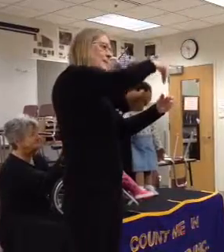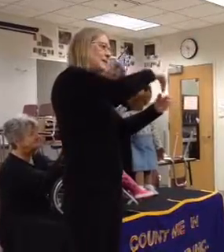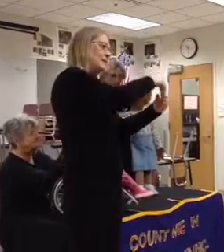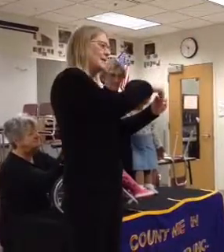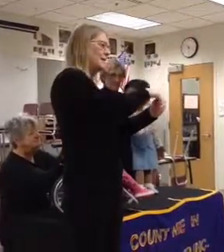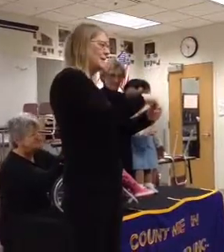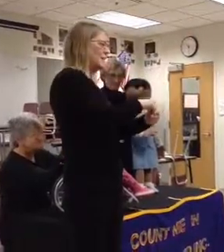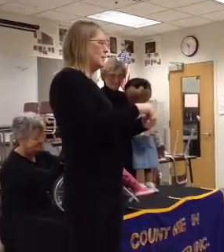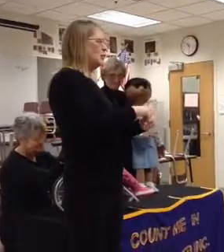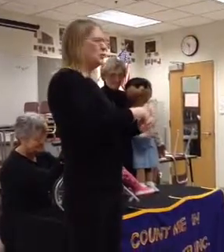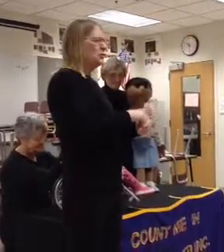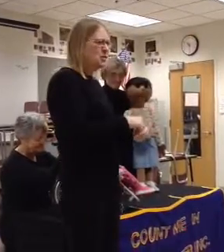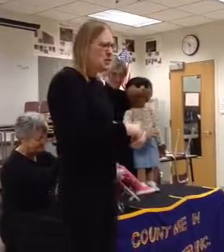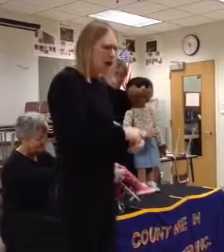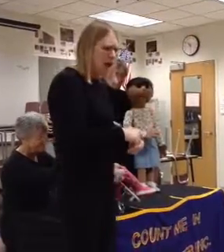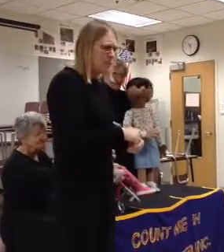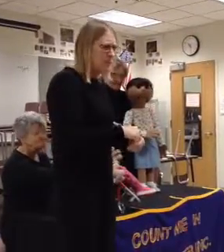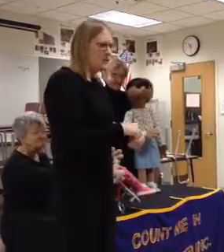count.